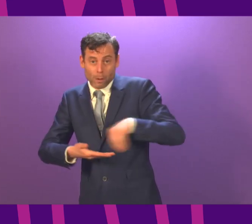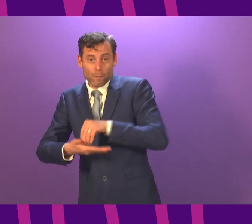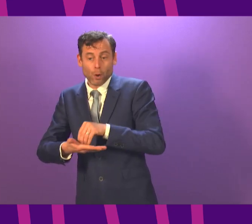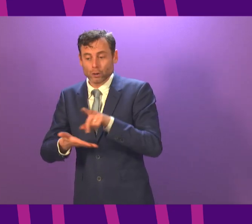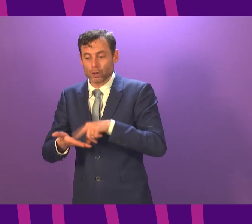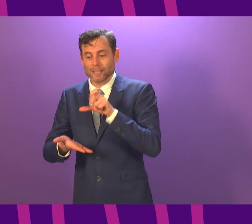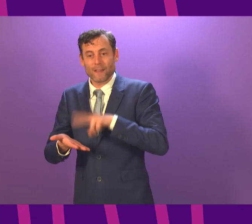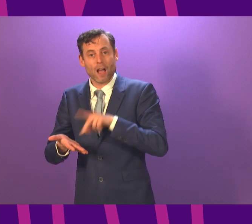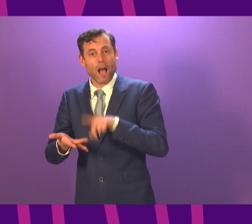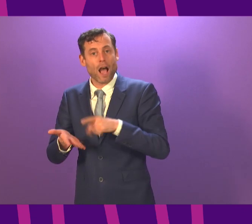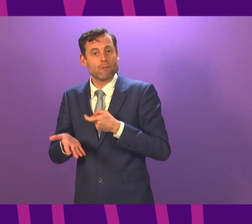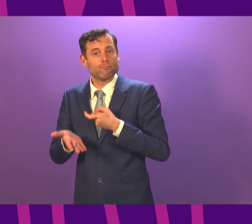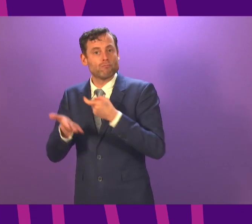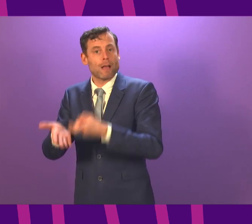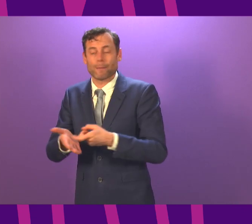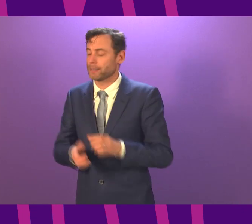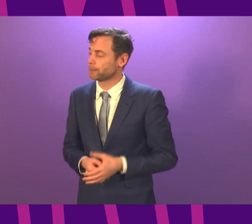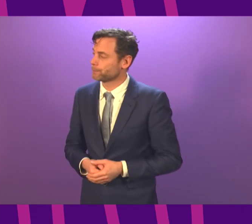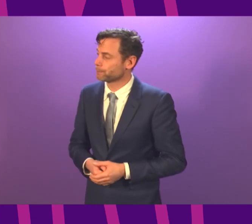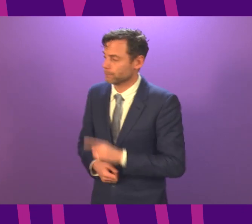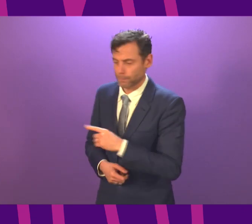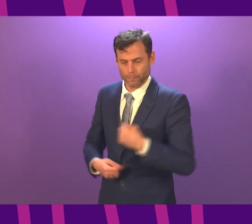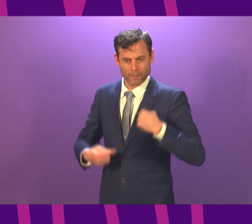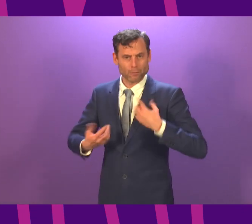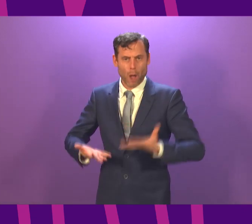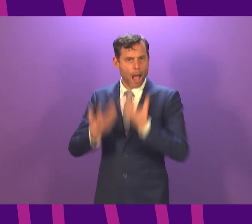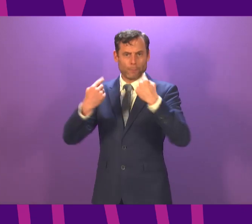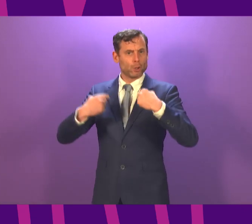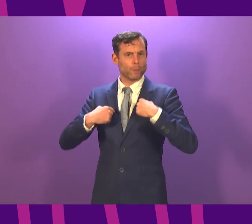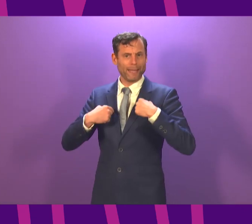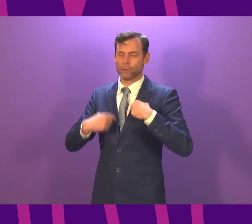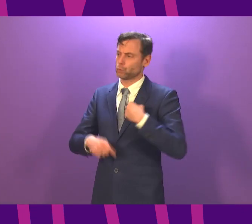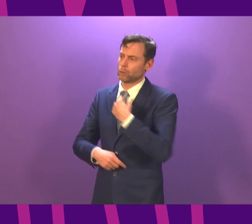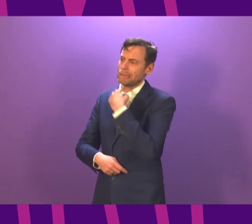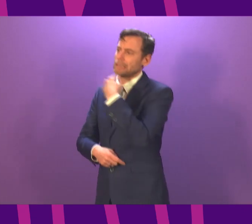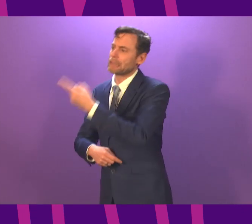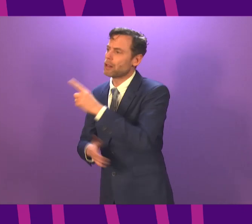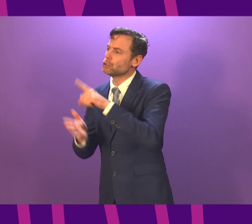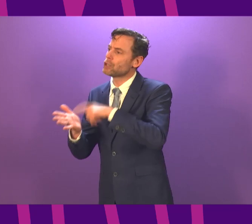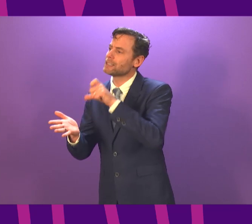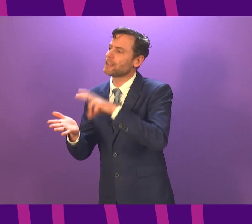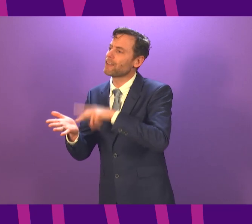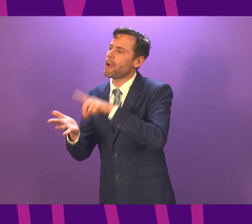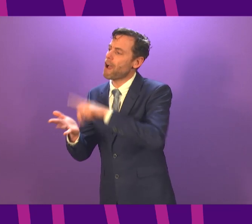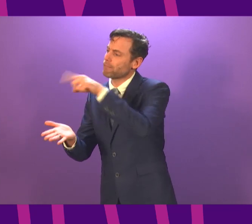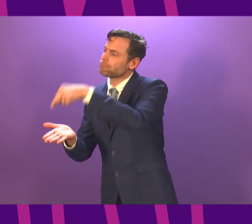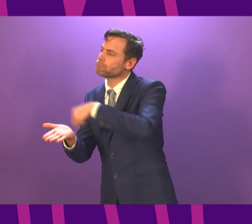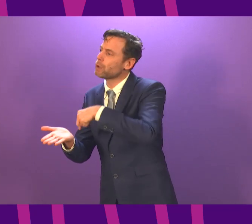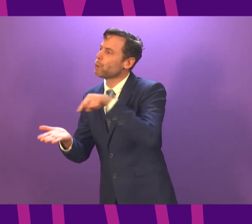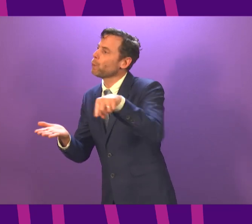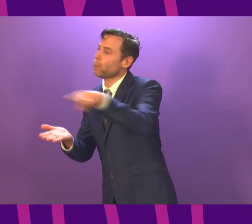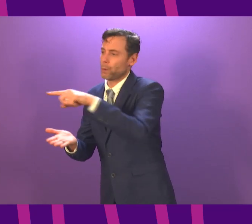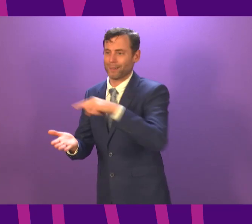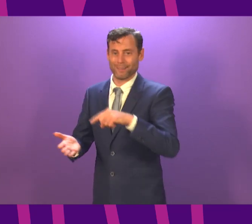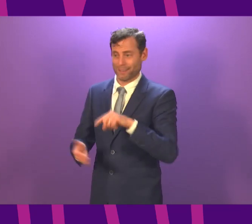First Minister. Well it's not for me to decide what's in the JCVI's recommendations because I'm not a member of the JCVI they are an independent group of experts.